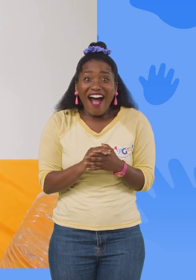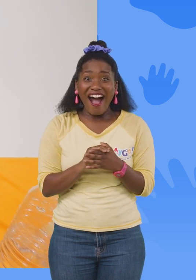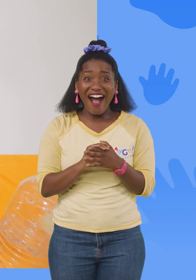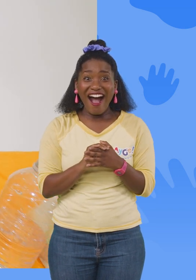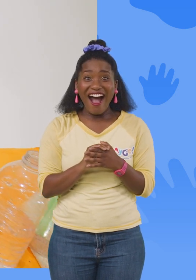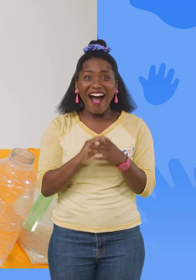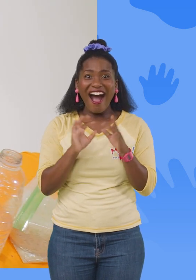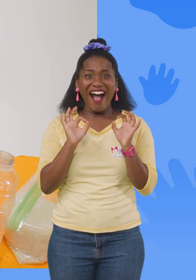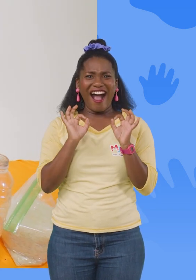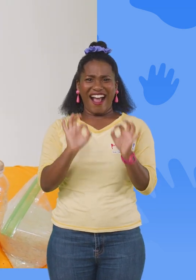Ah, perfect.